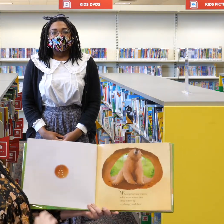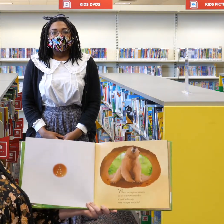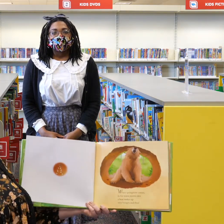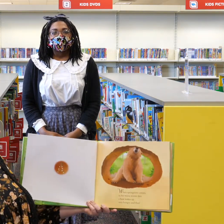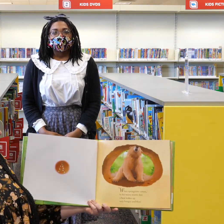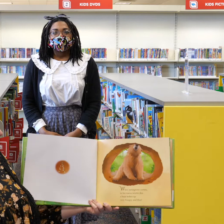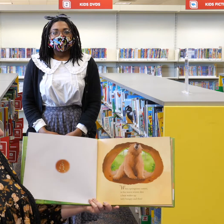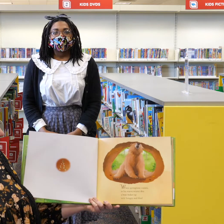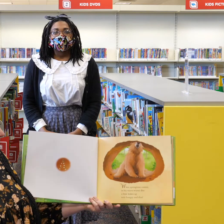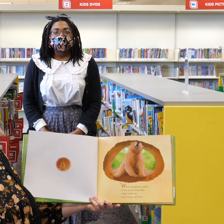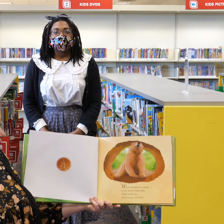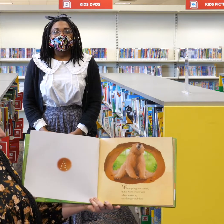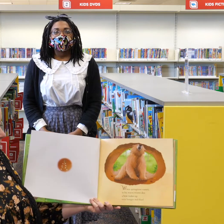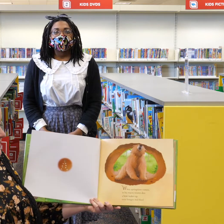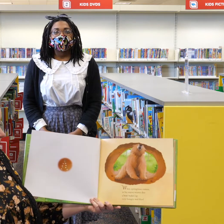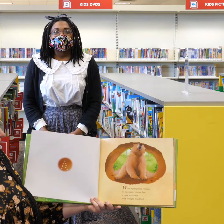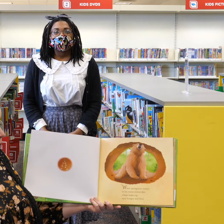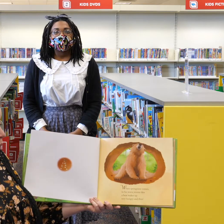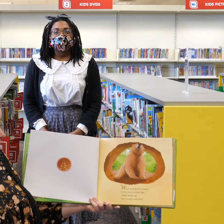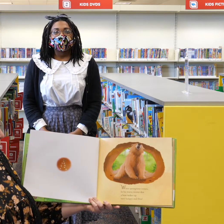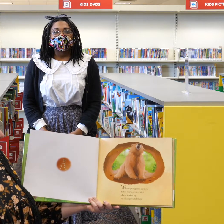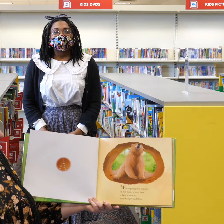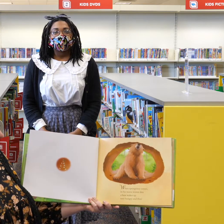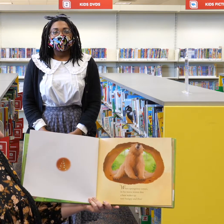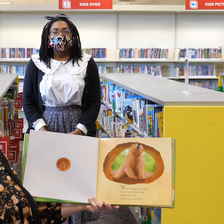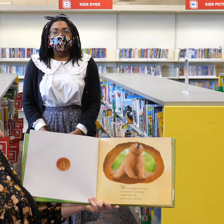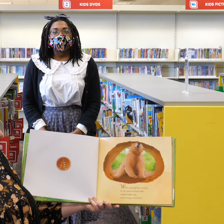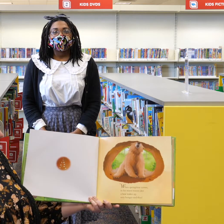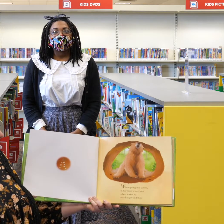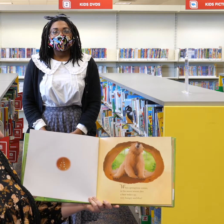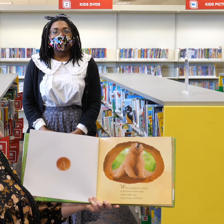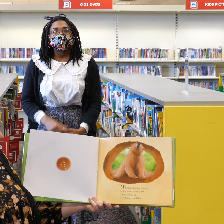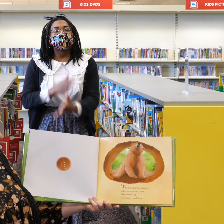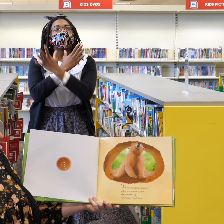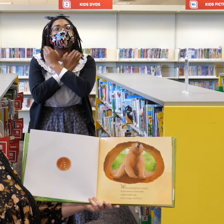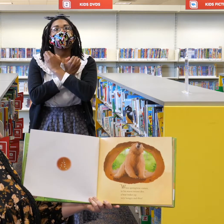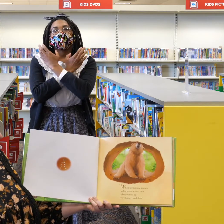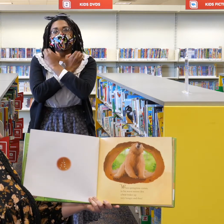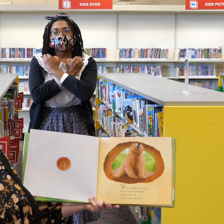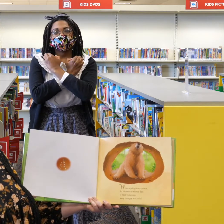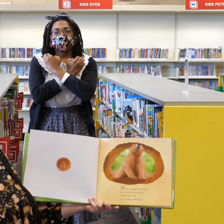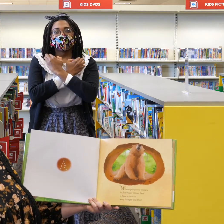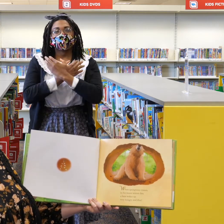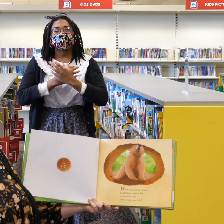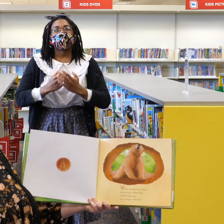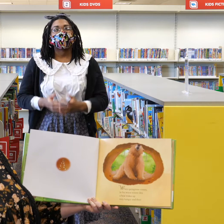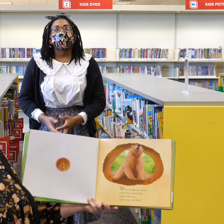When springtime comes in his warm winter den, a bear wakes up, very hungry and thin.